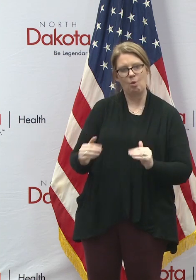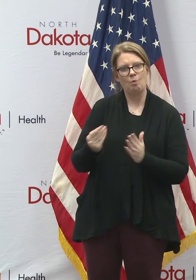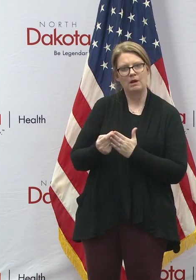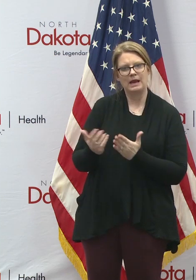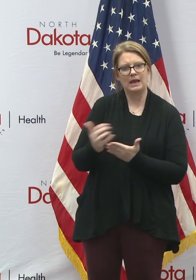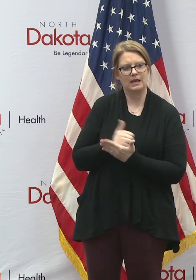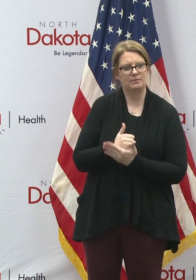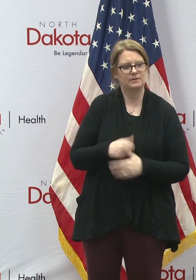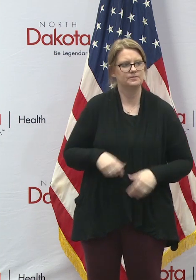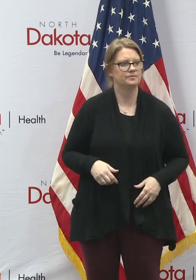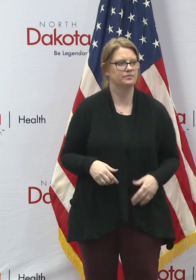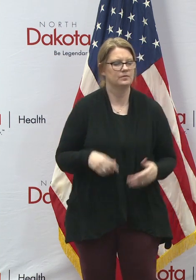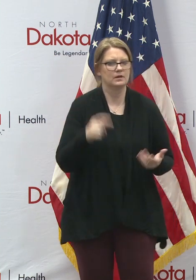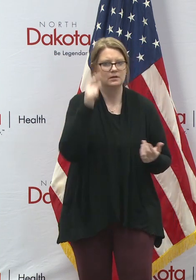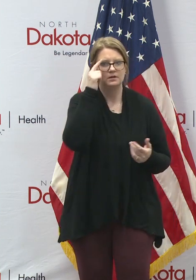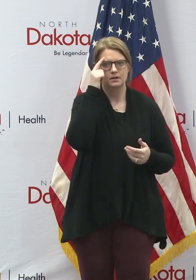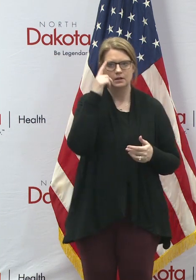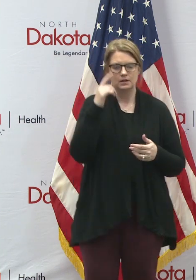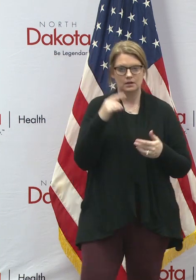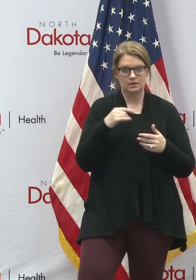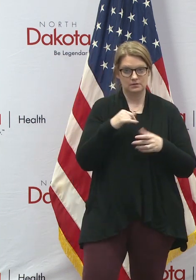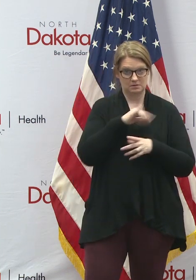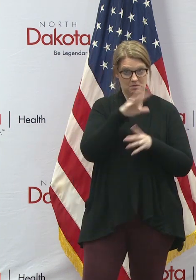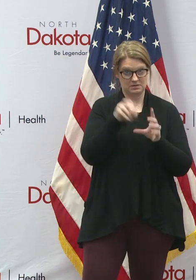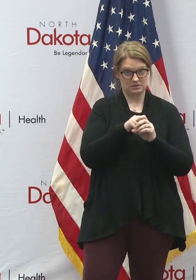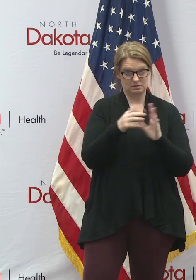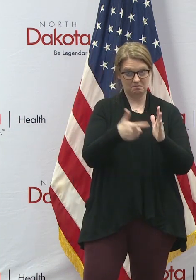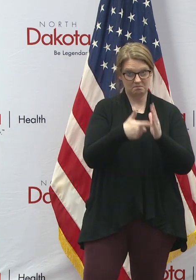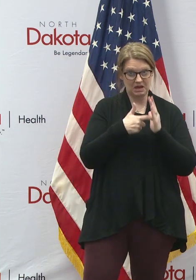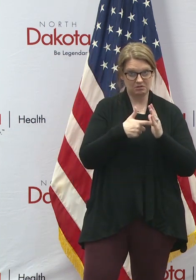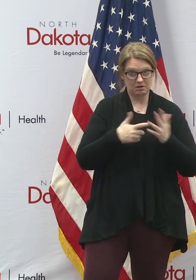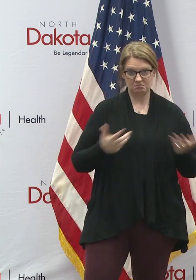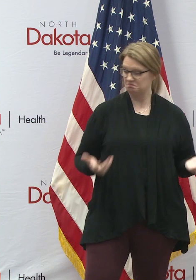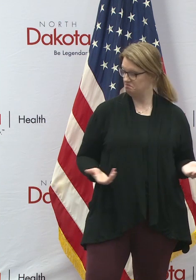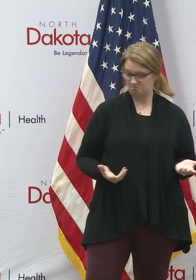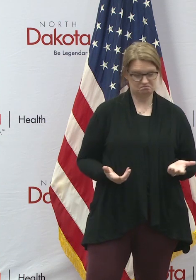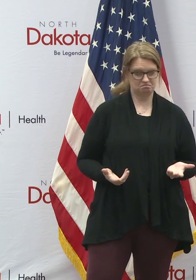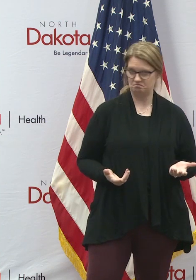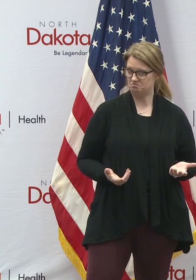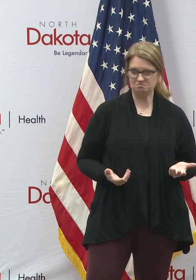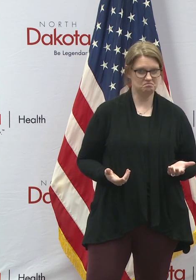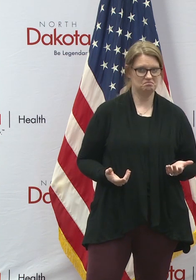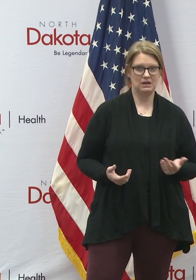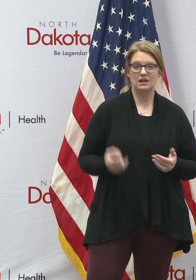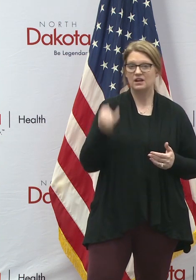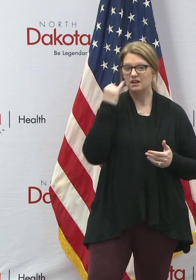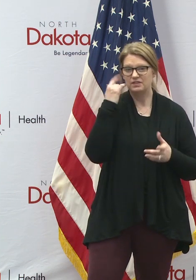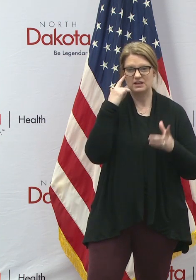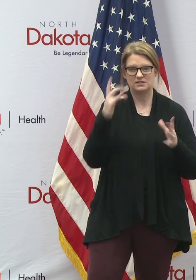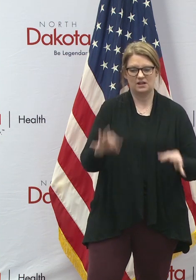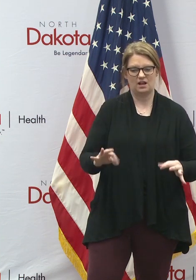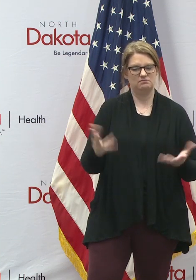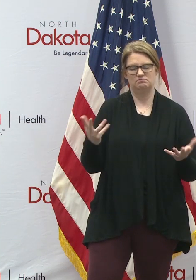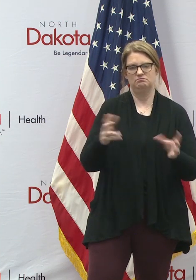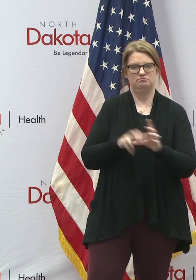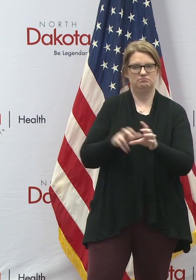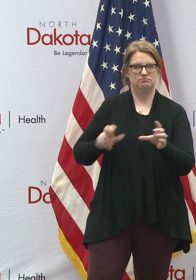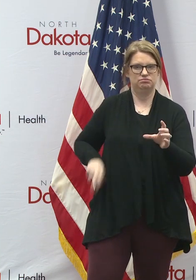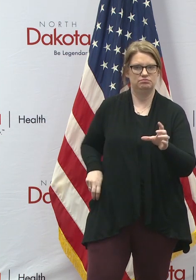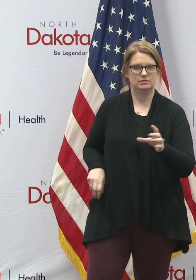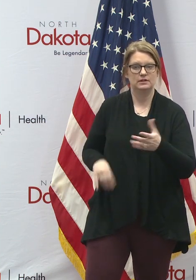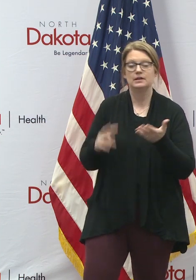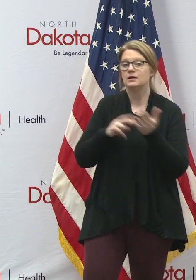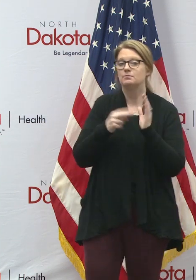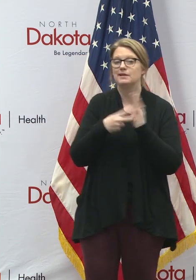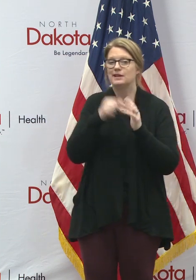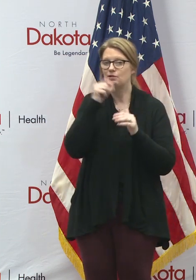Again, participation is not mandatory. If a provider decides to opt out of the emergency grant, they won't be required to prioritize